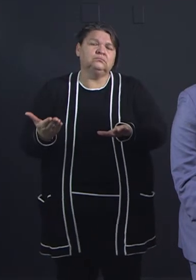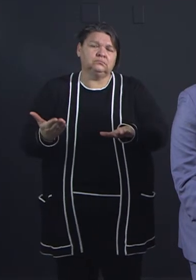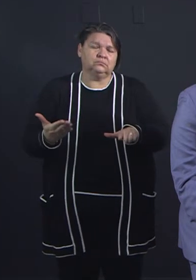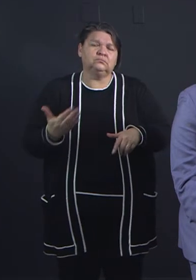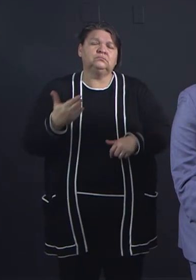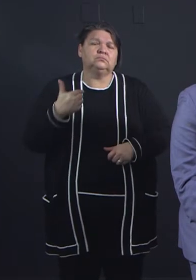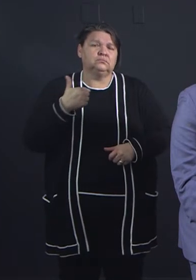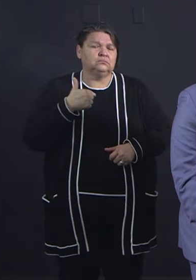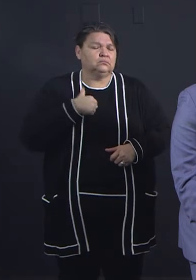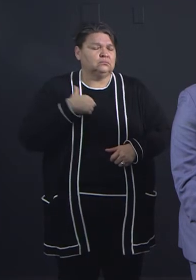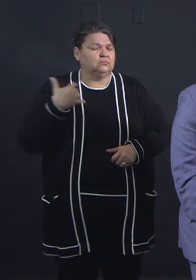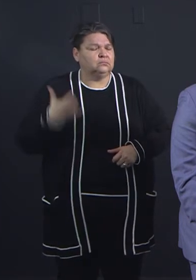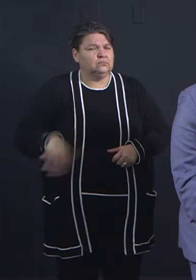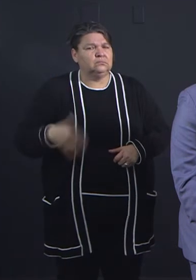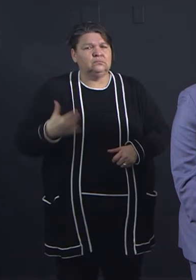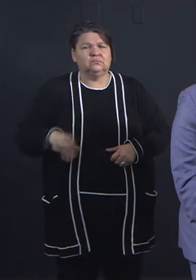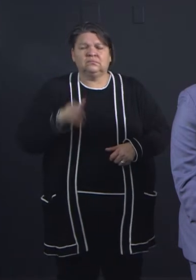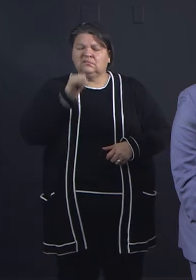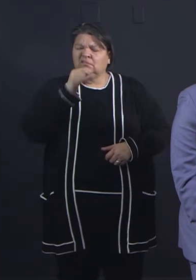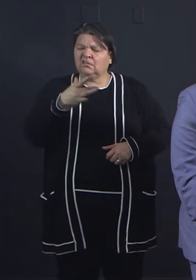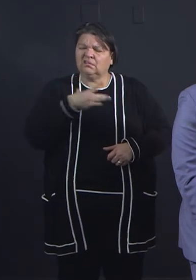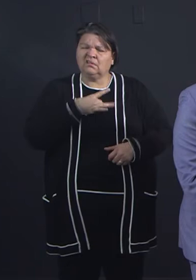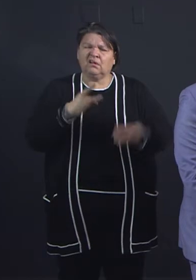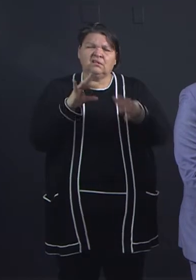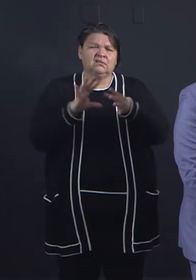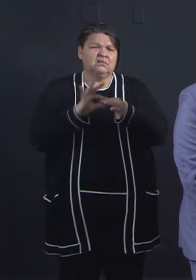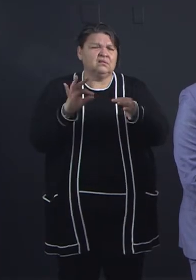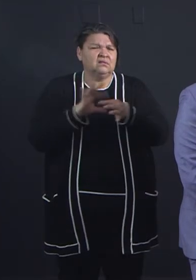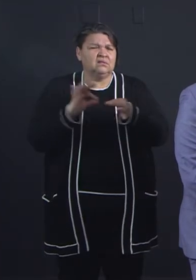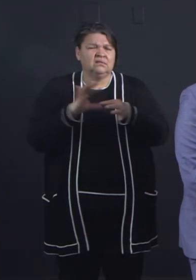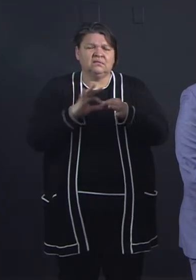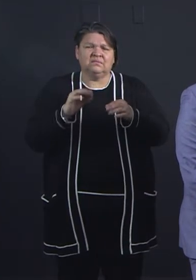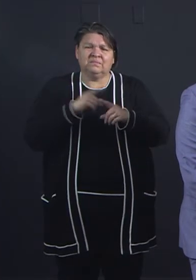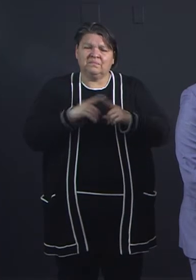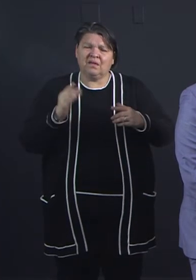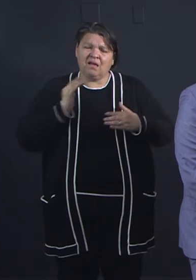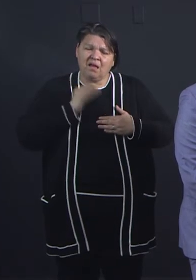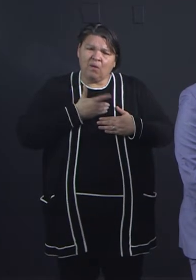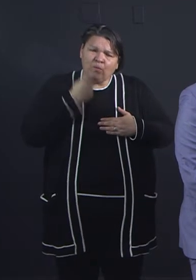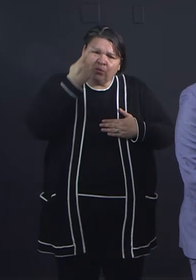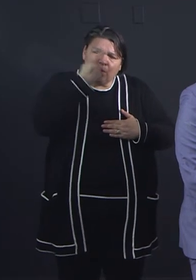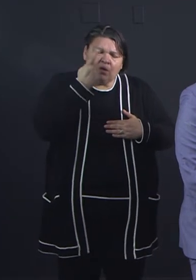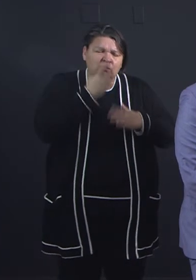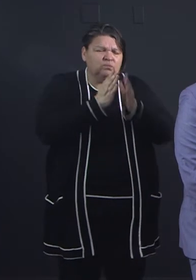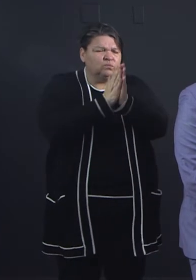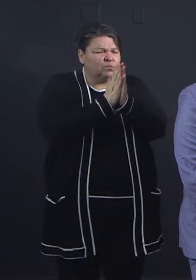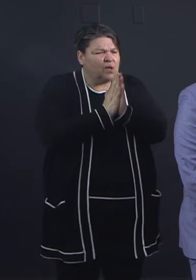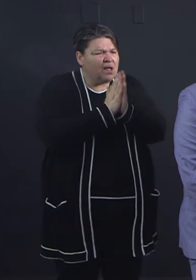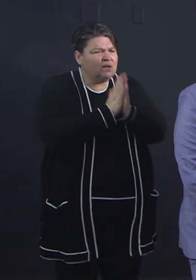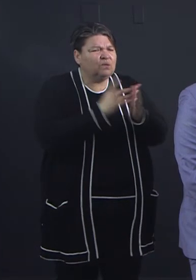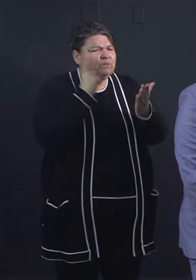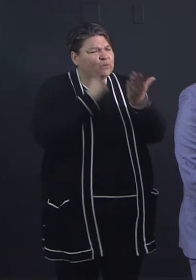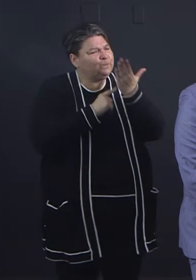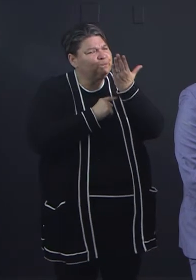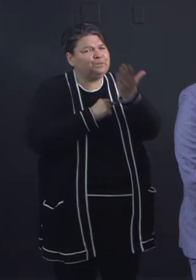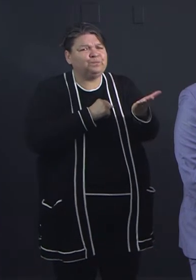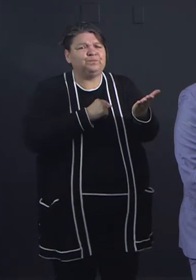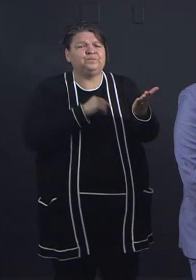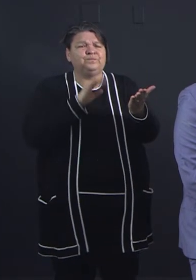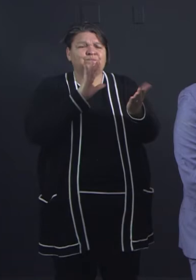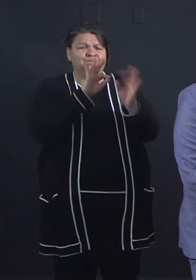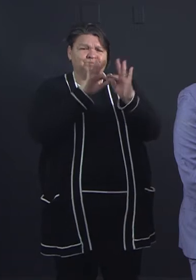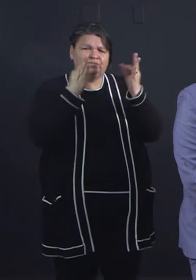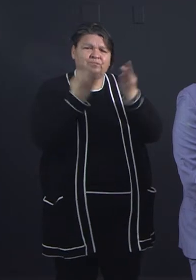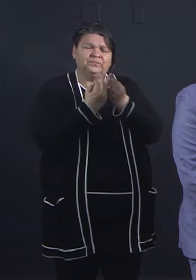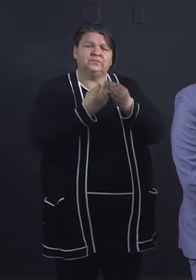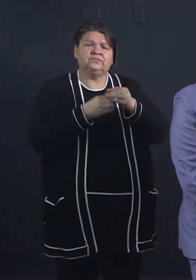really hard. Our thoughts and our prayers go out to their family and their loved ones, and then to each and every one of you. Today,